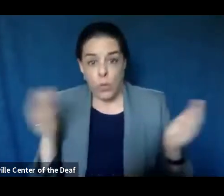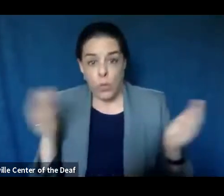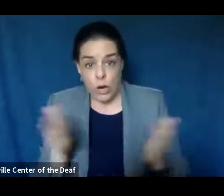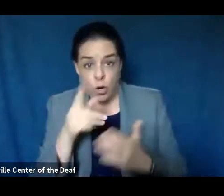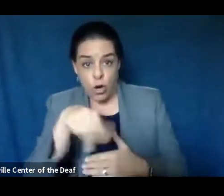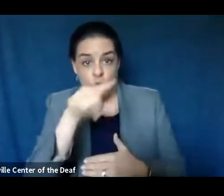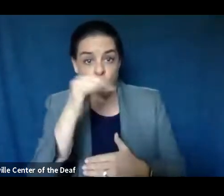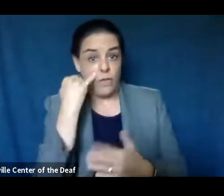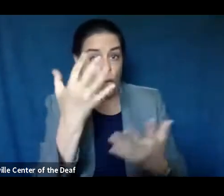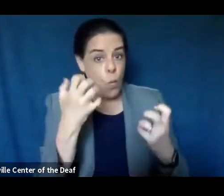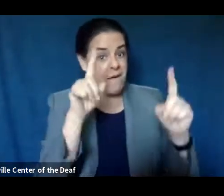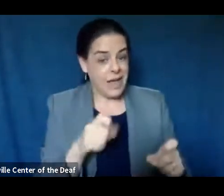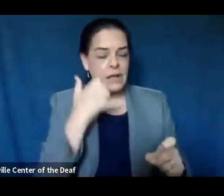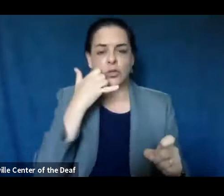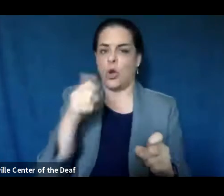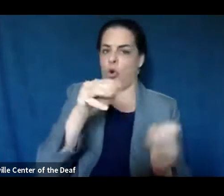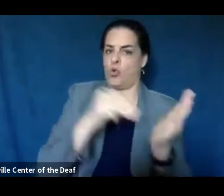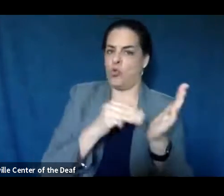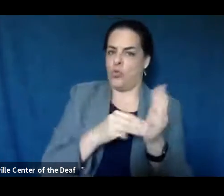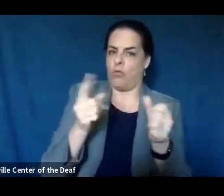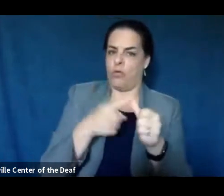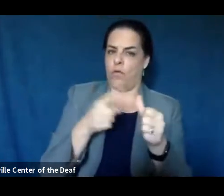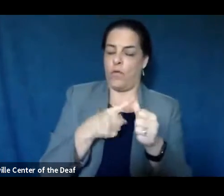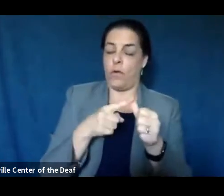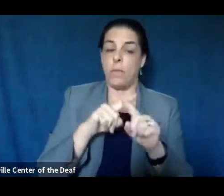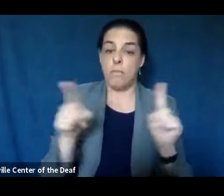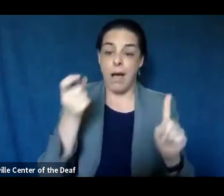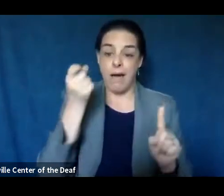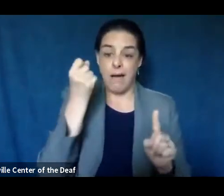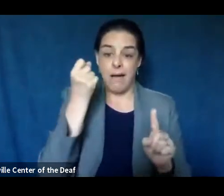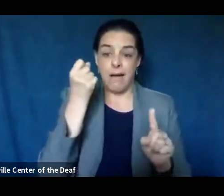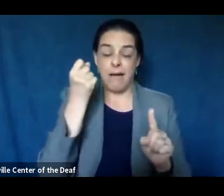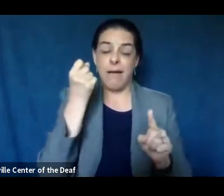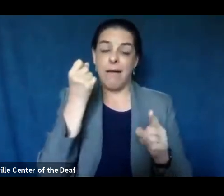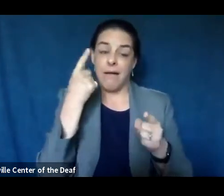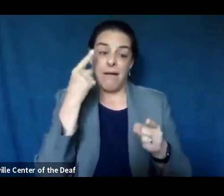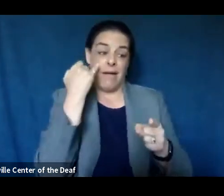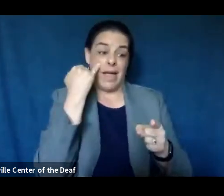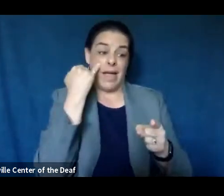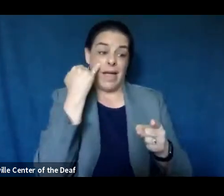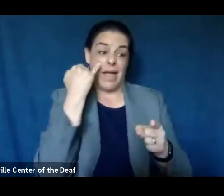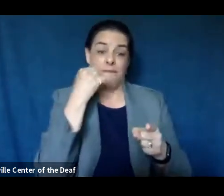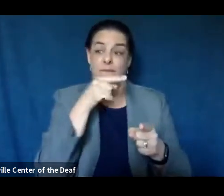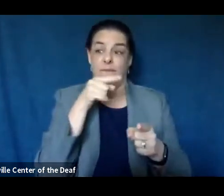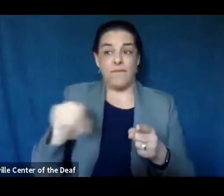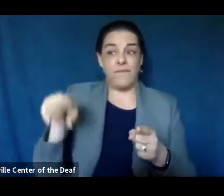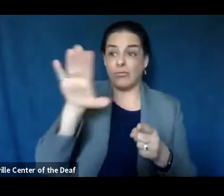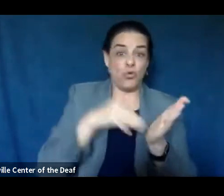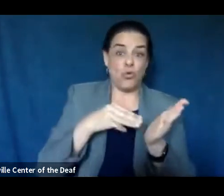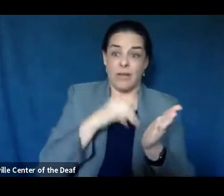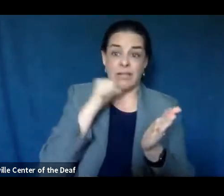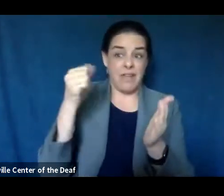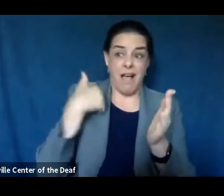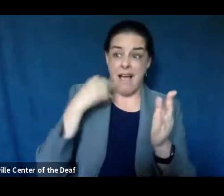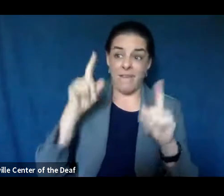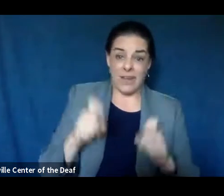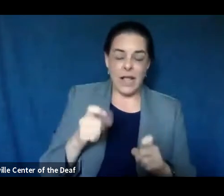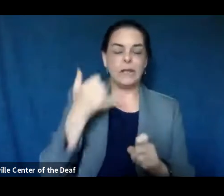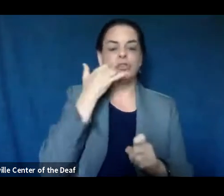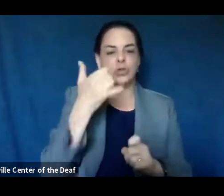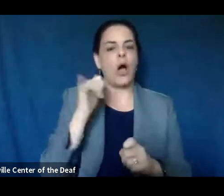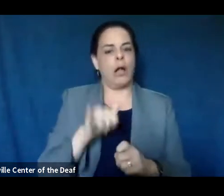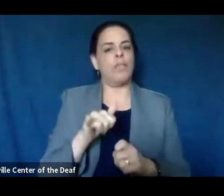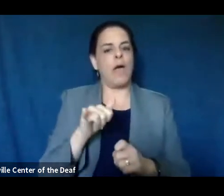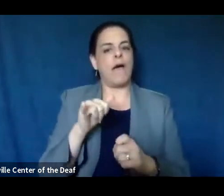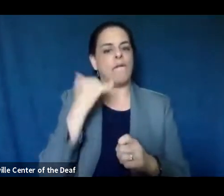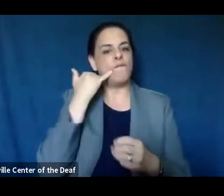primary care provider first. However, for those whose providers aren't testing, please call our information line and we'll get you tested